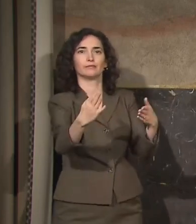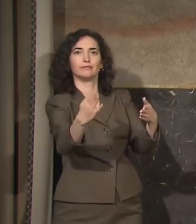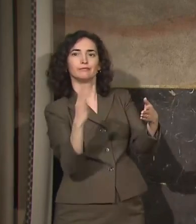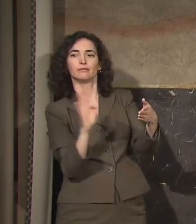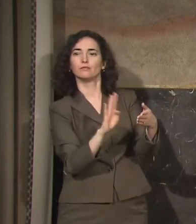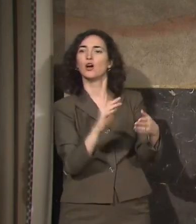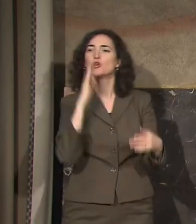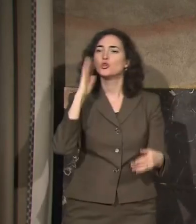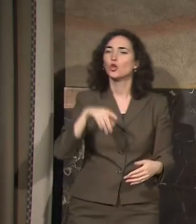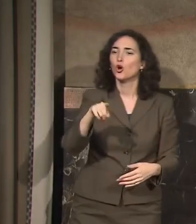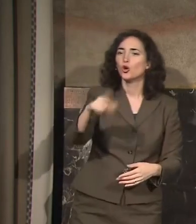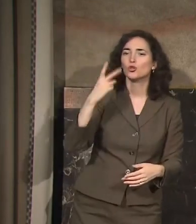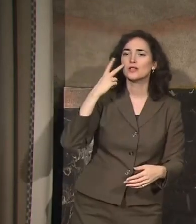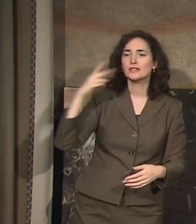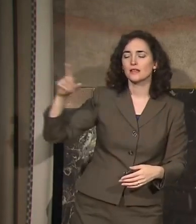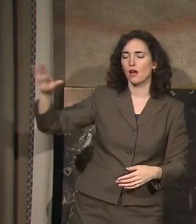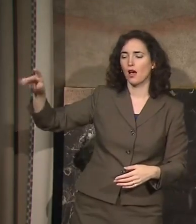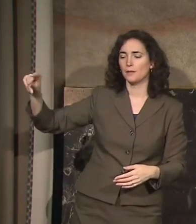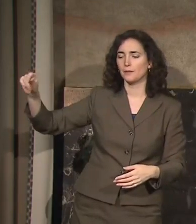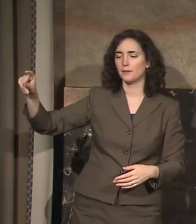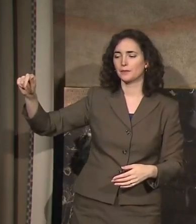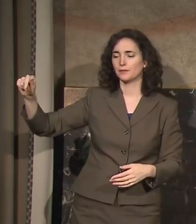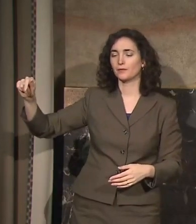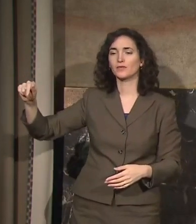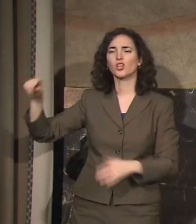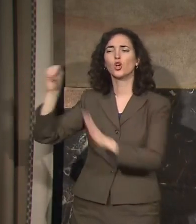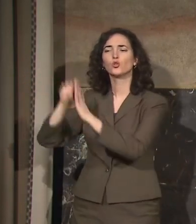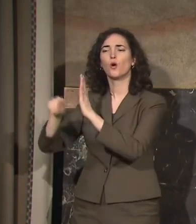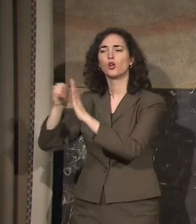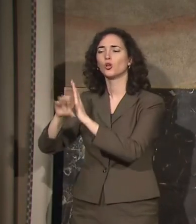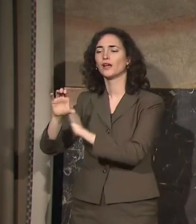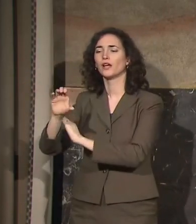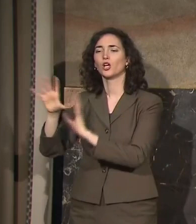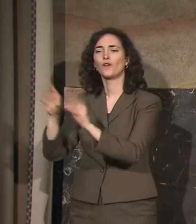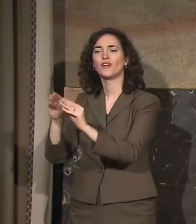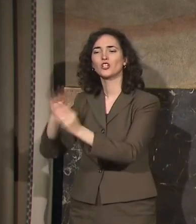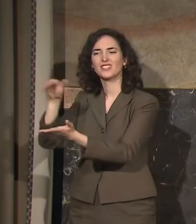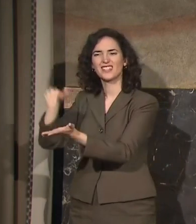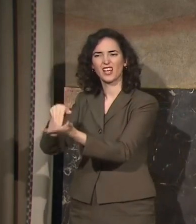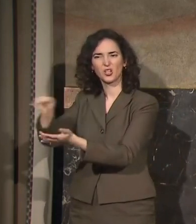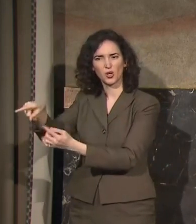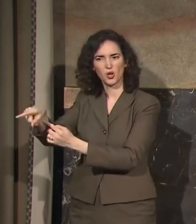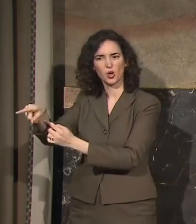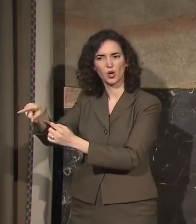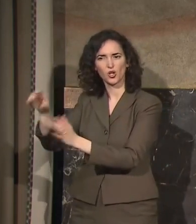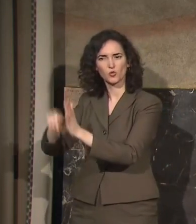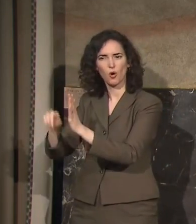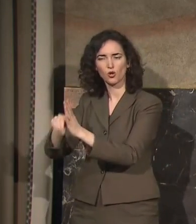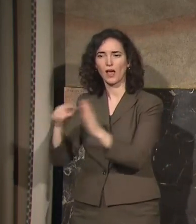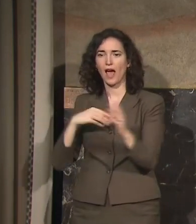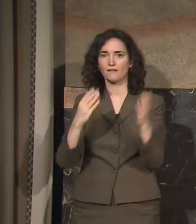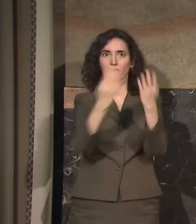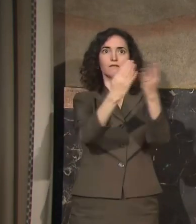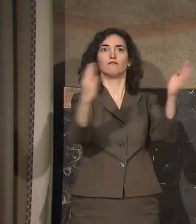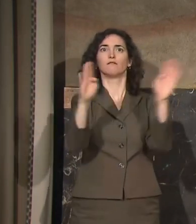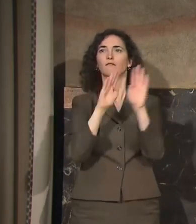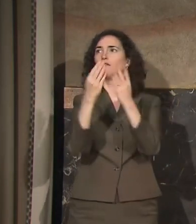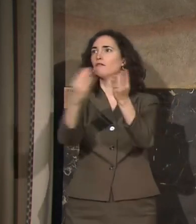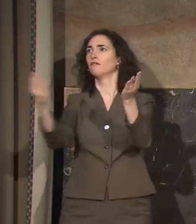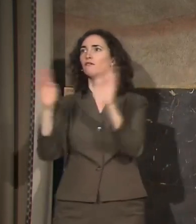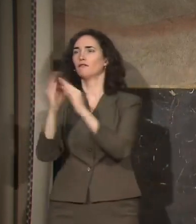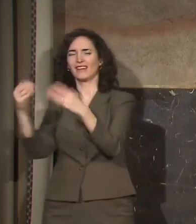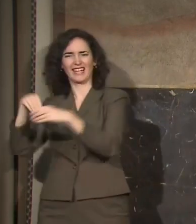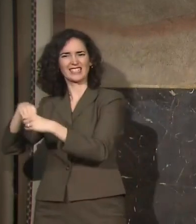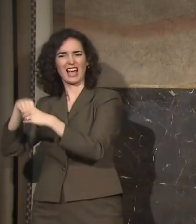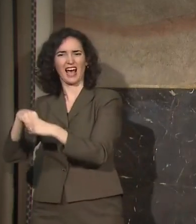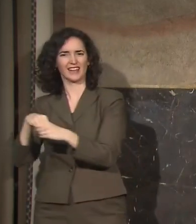similar to what you're seeing at the convention center in New Orleans. And, in fact, as we